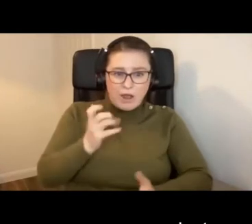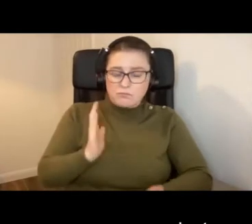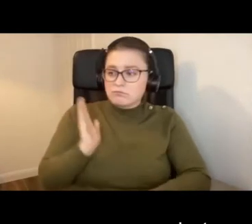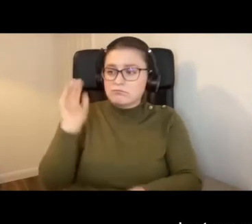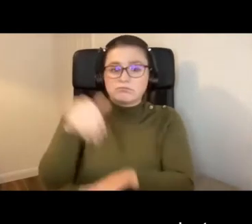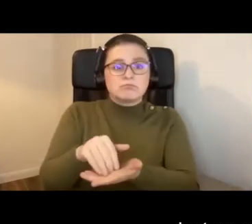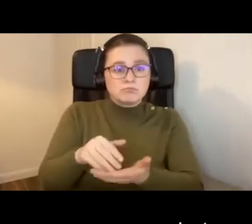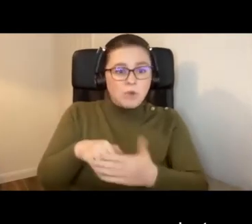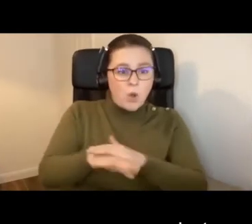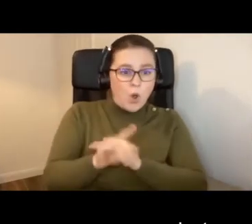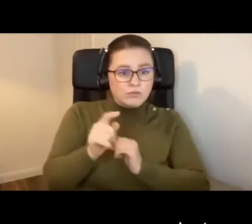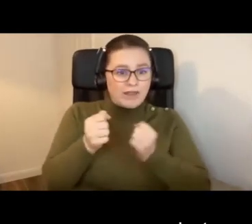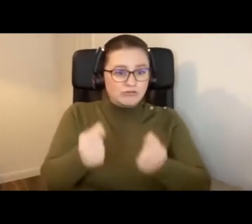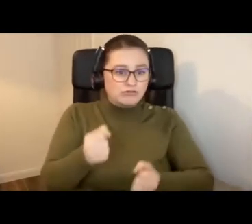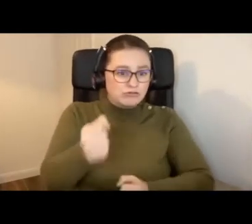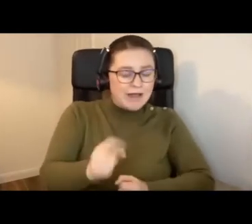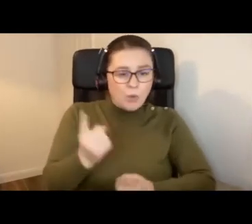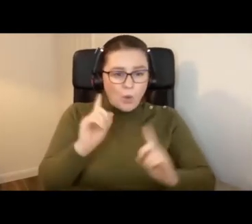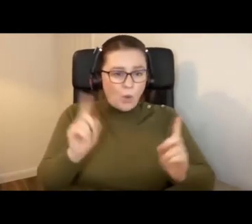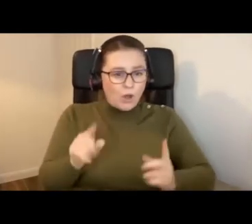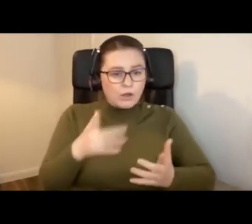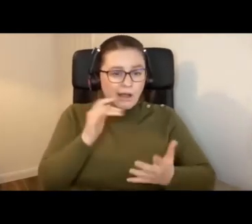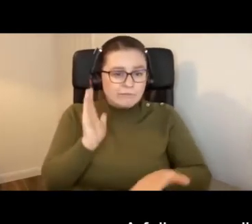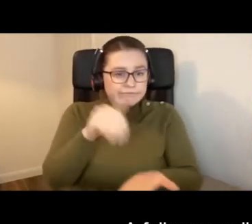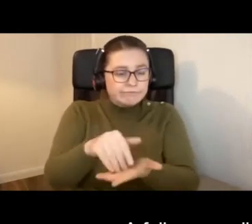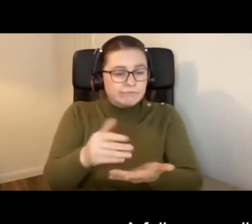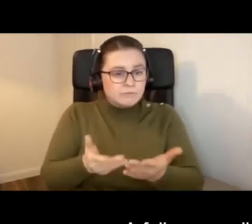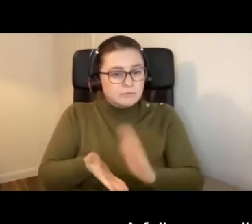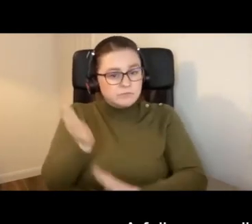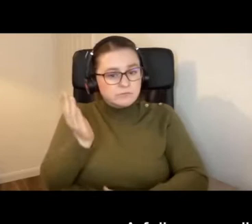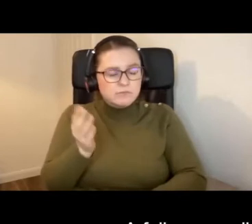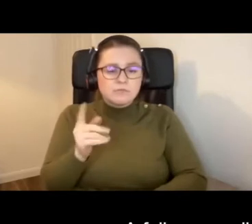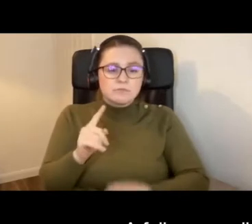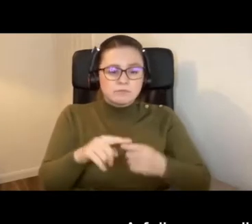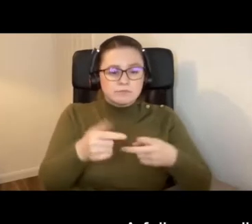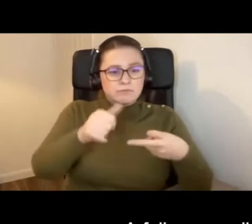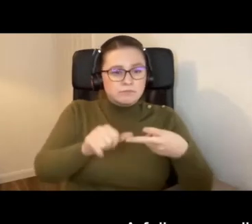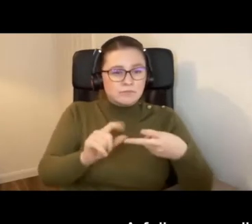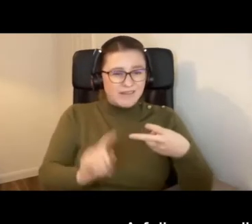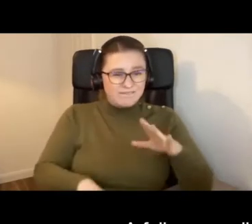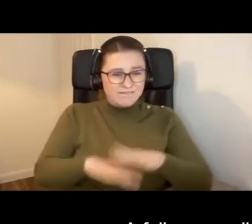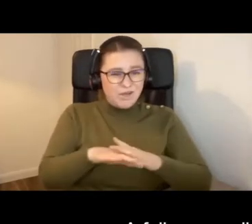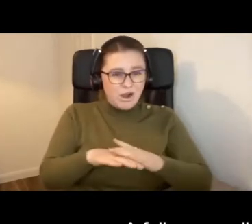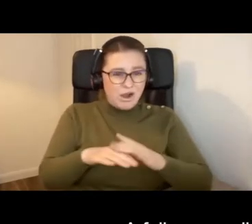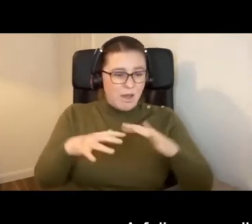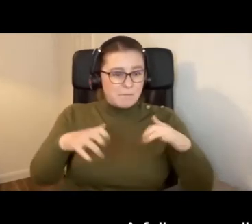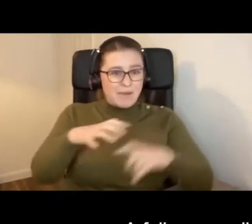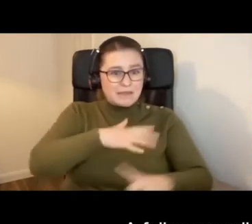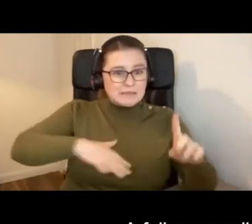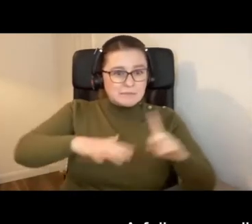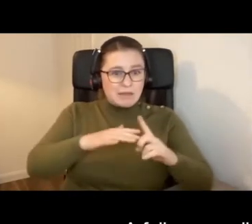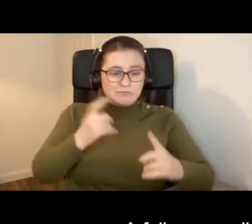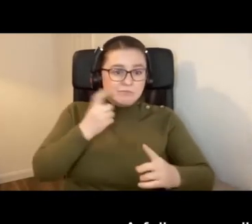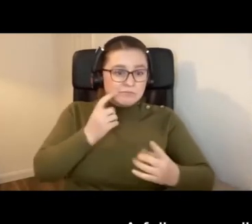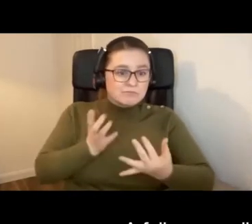go and get on it when I feel like it. A fully accessible public realm. Now that is,